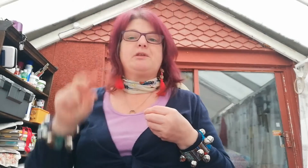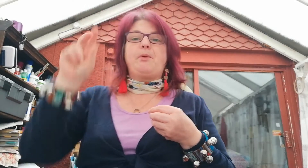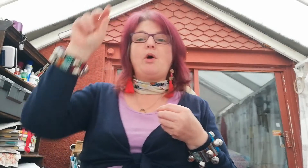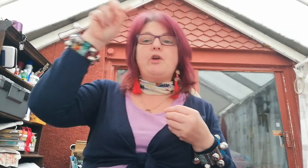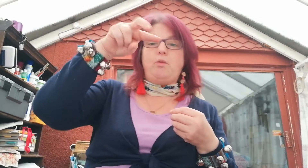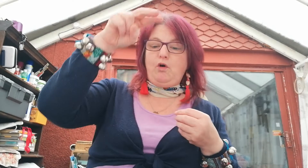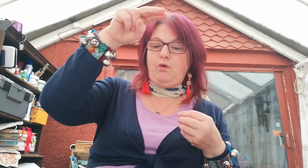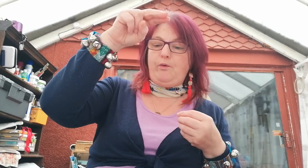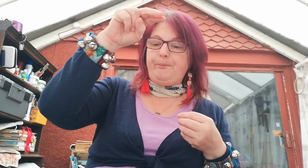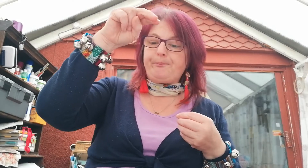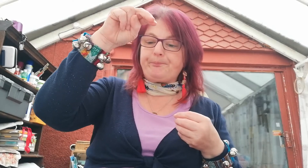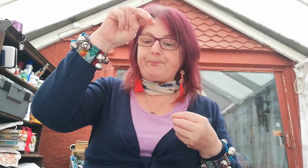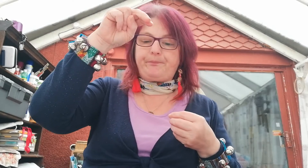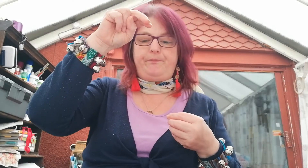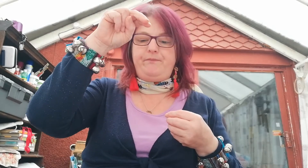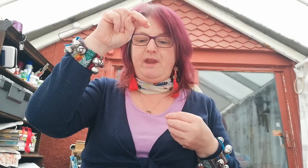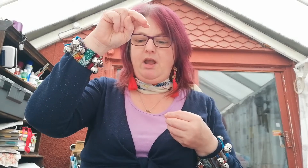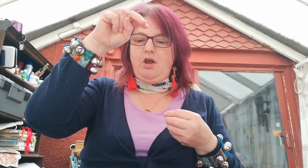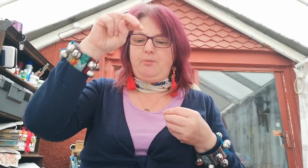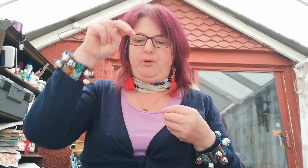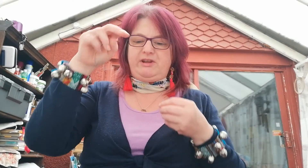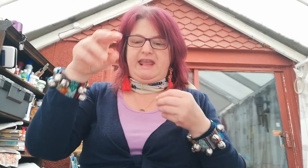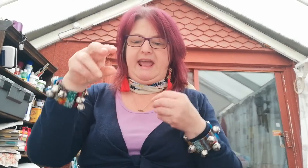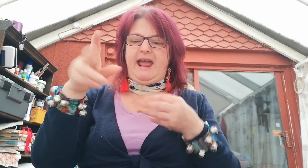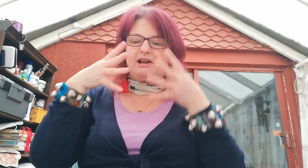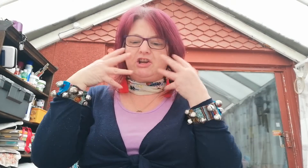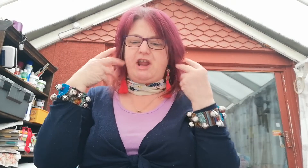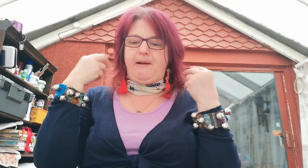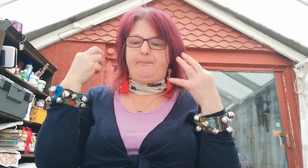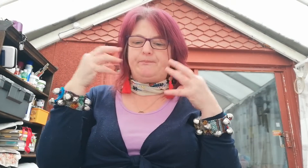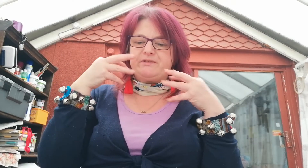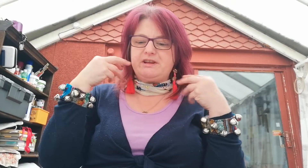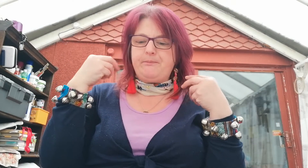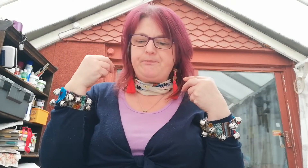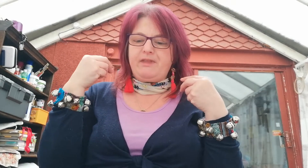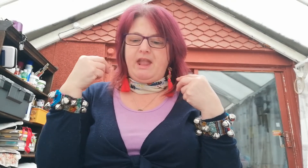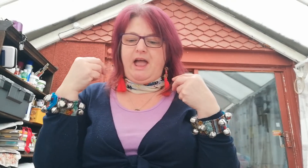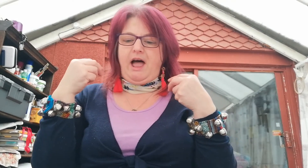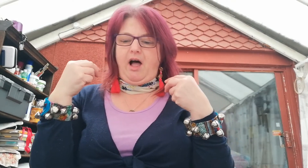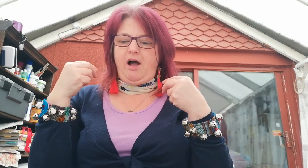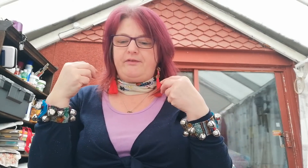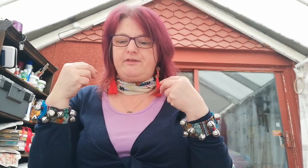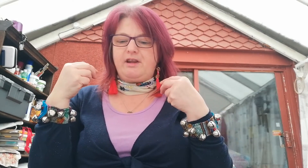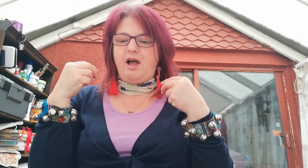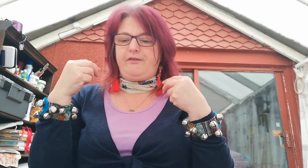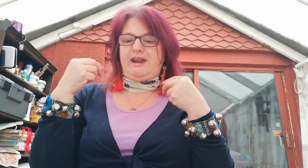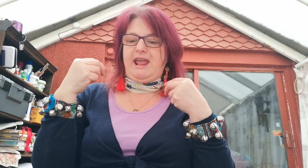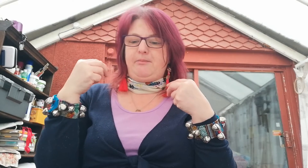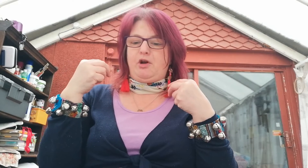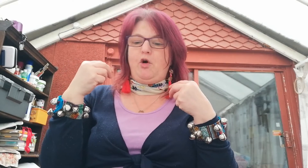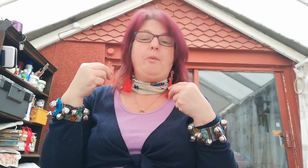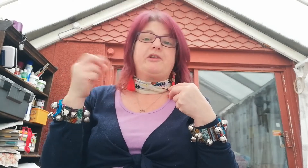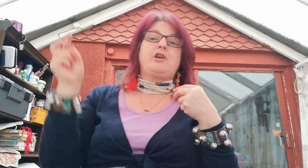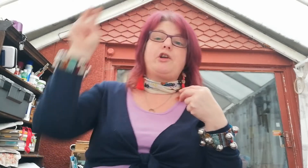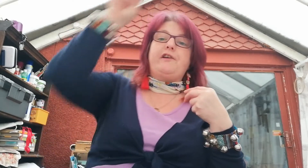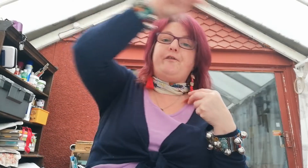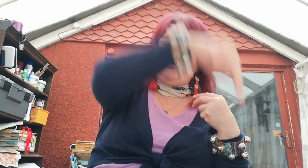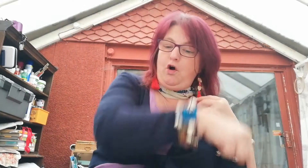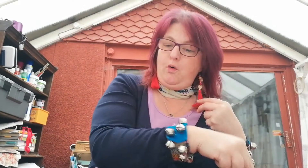upon a wall. Pussycat jumped after him and almost got a fall.